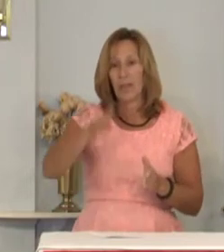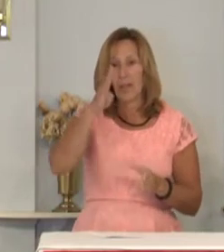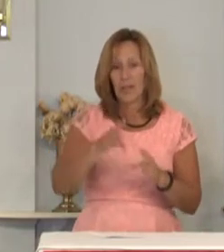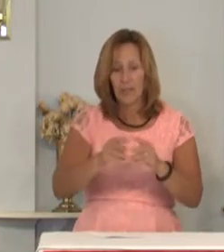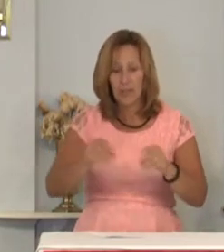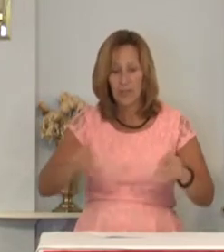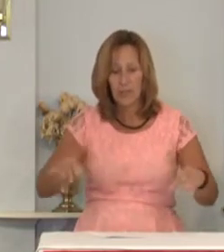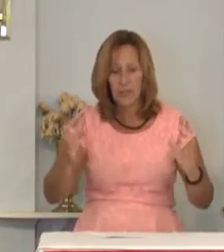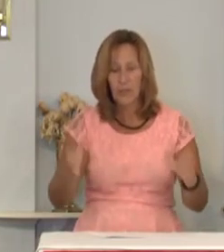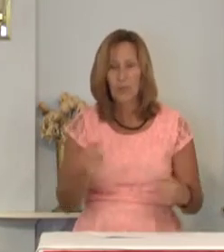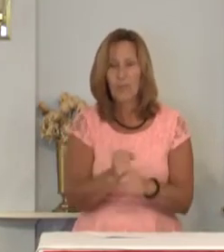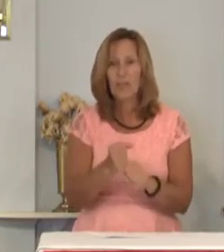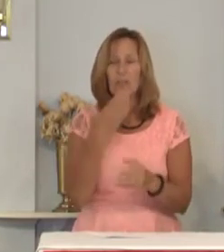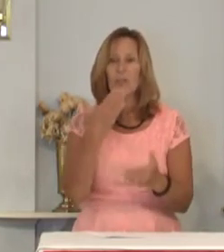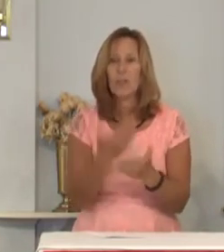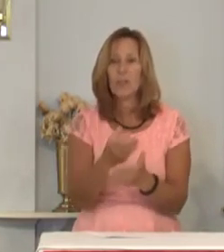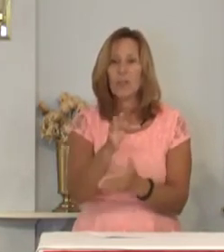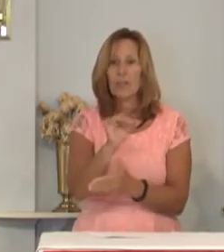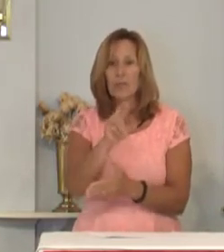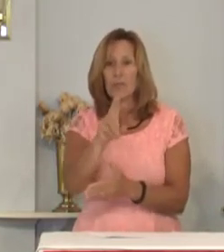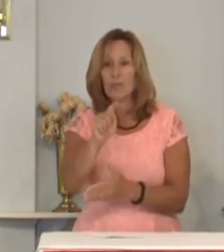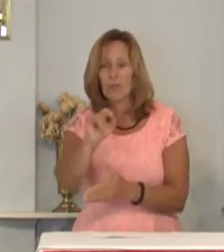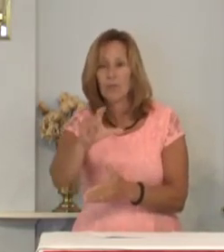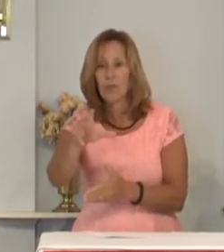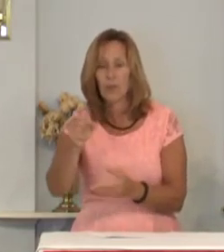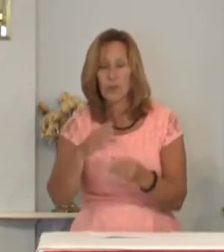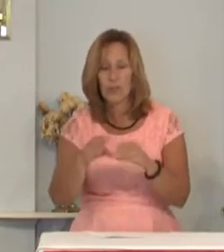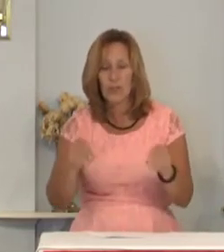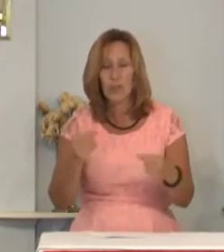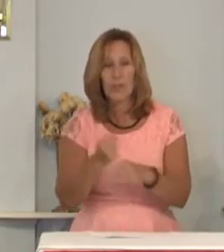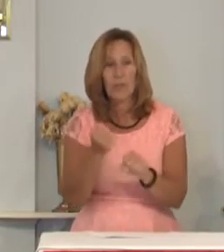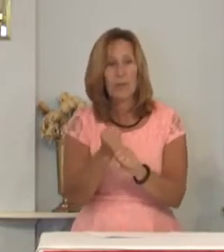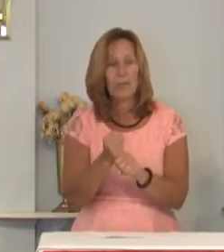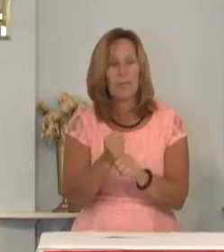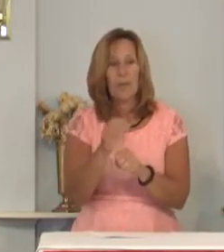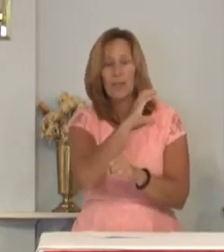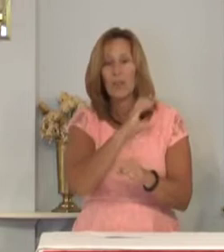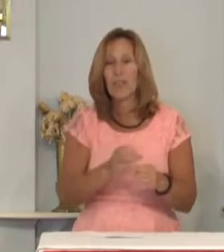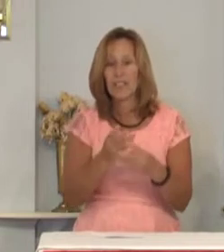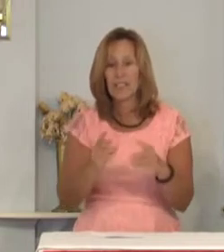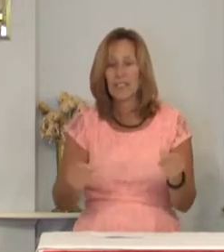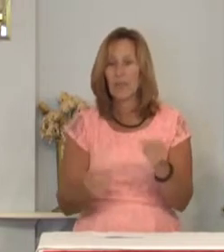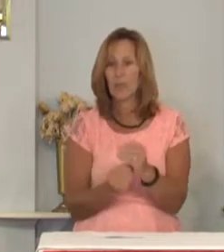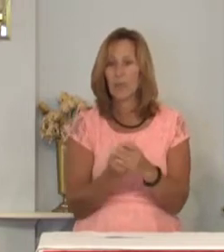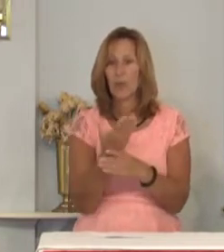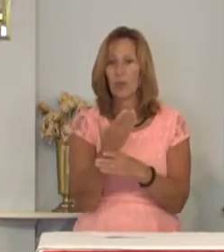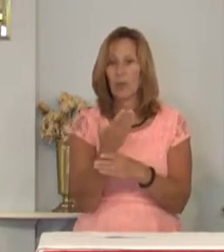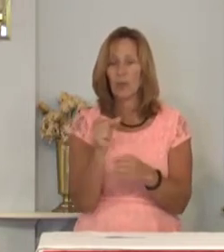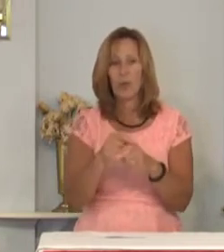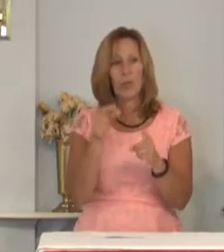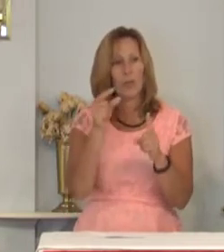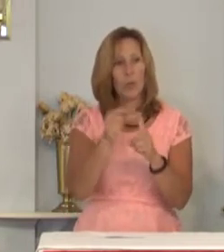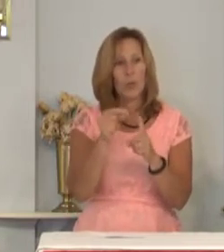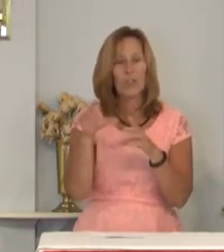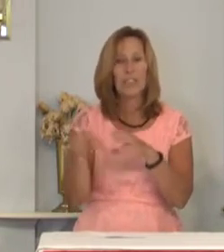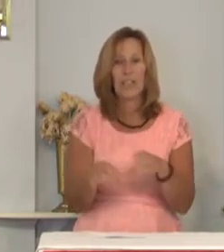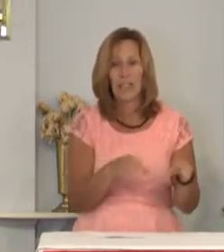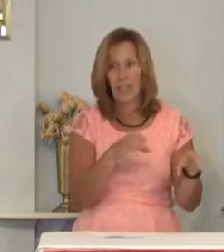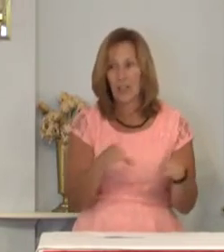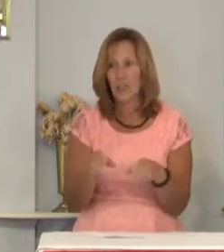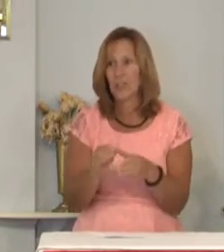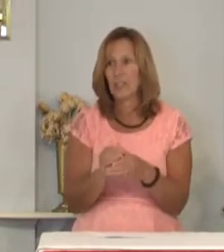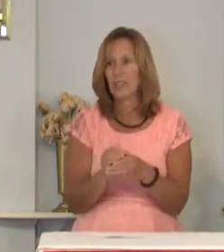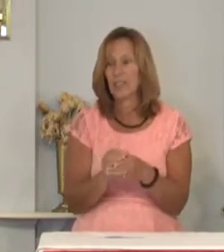Sower make you good and fertile soil May Christ the Seed bloom and grow in your words and actions